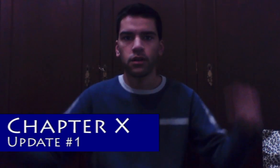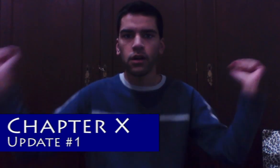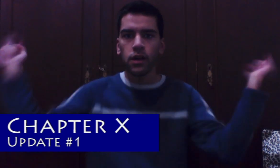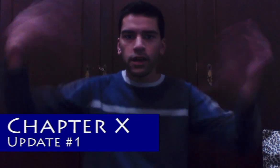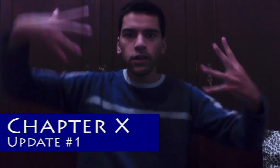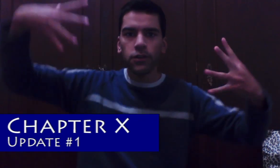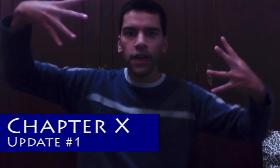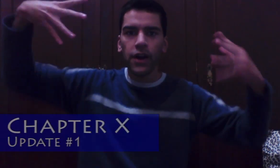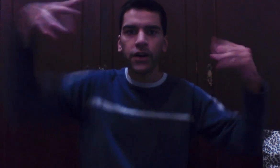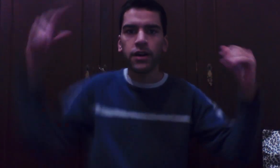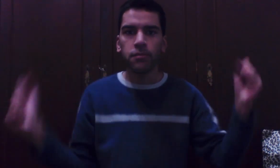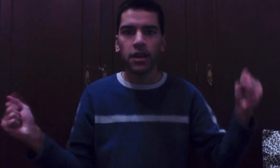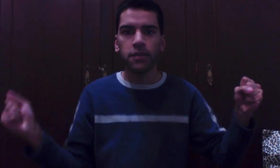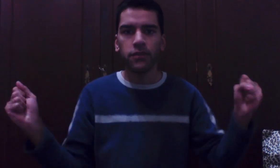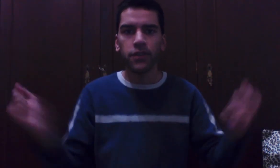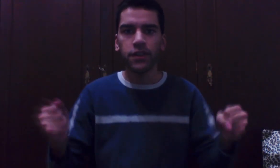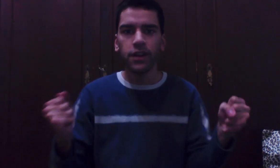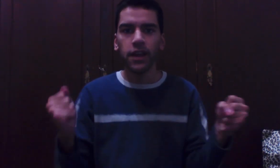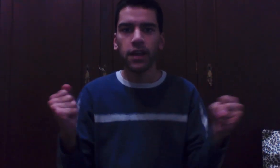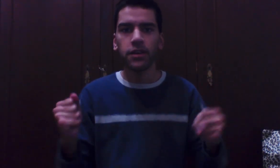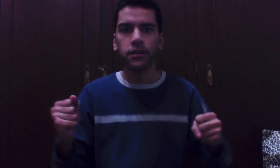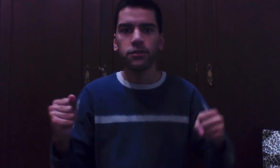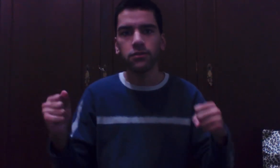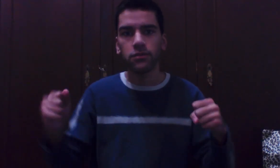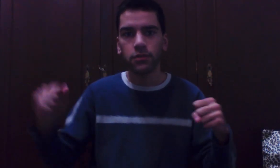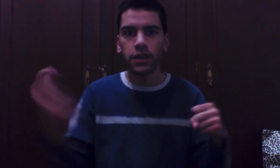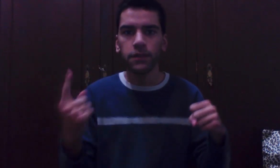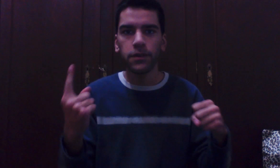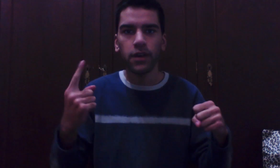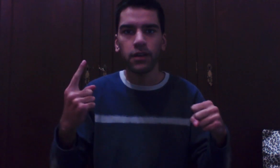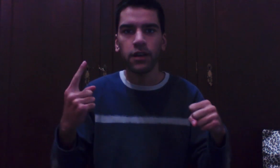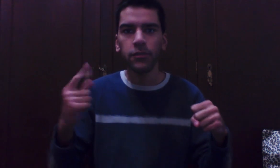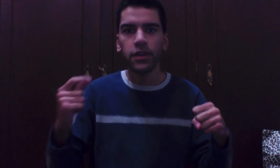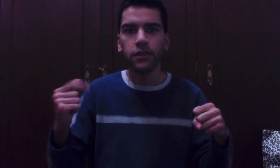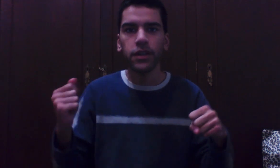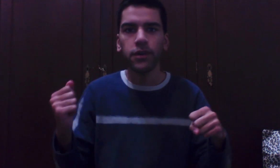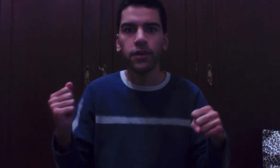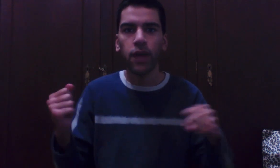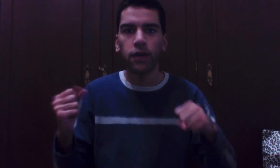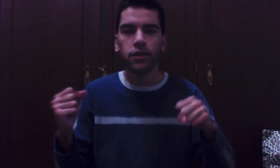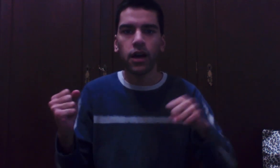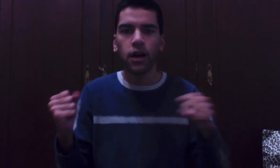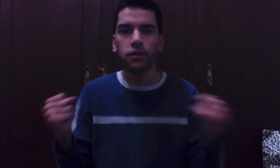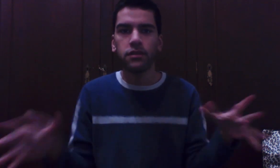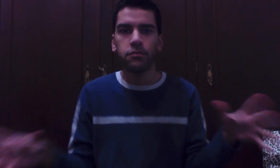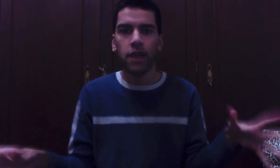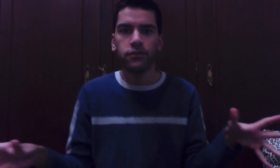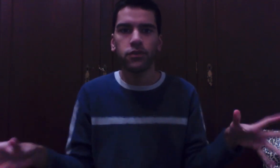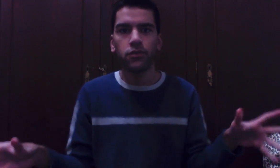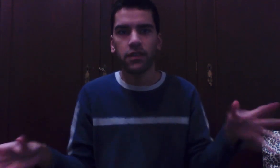Hello there! My name is Victor and I'm here to give you an update video about how this past few weeks